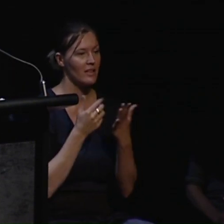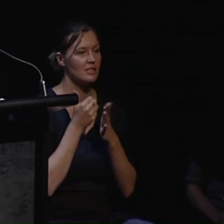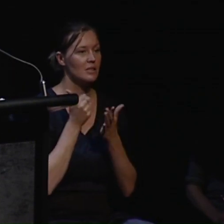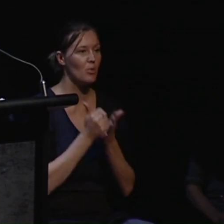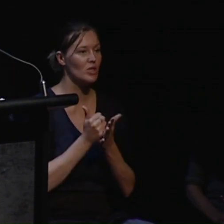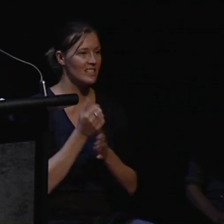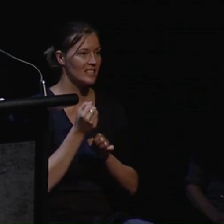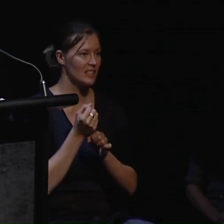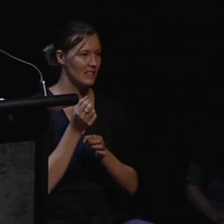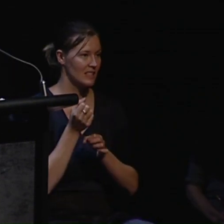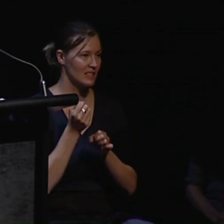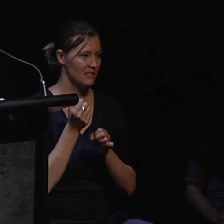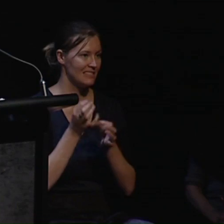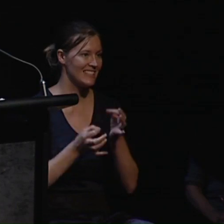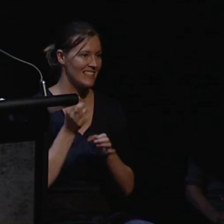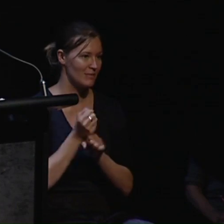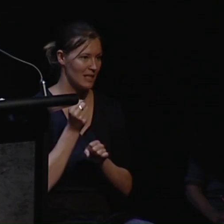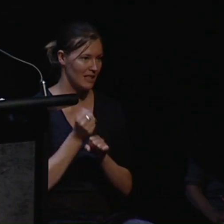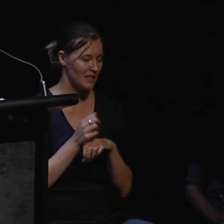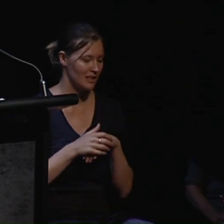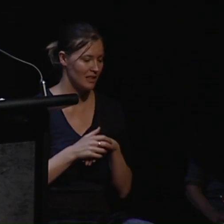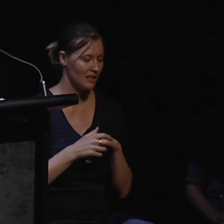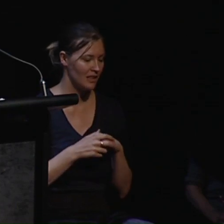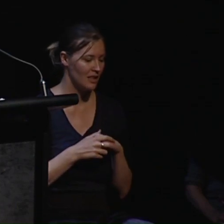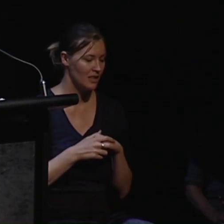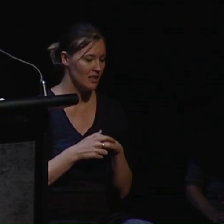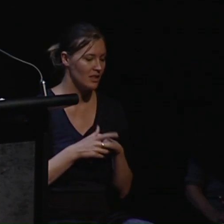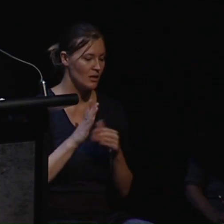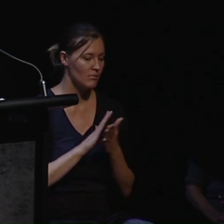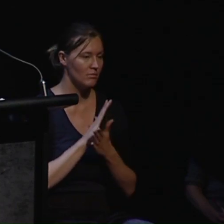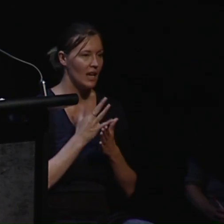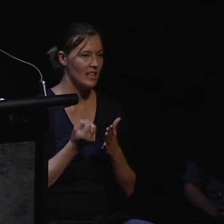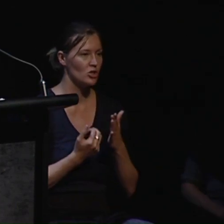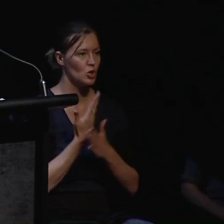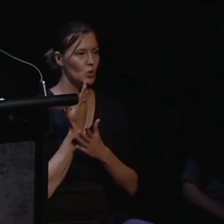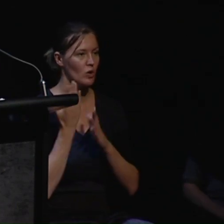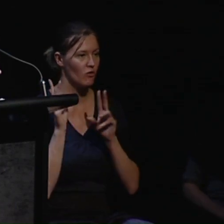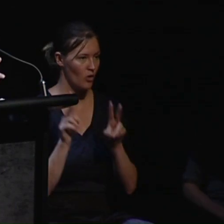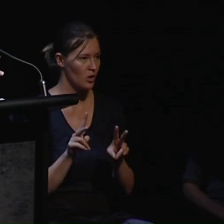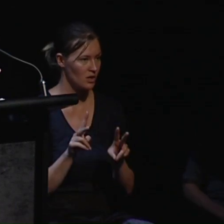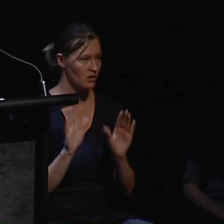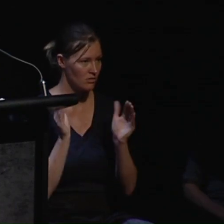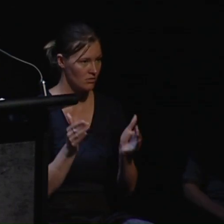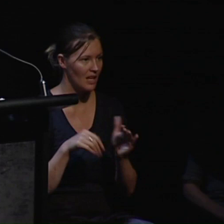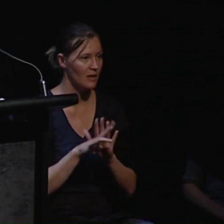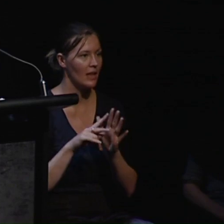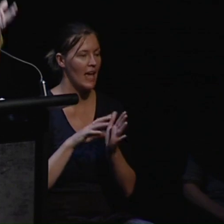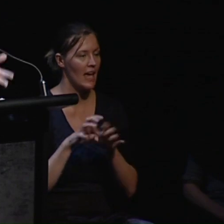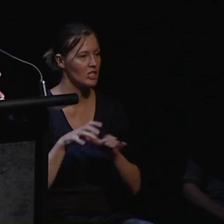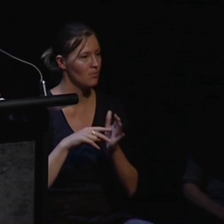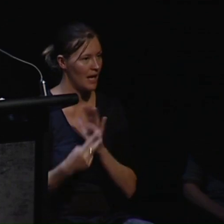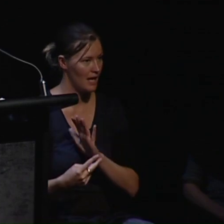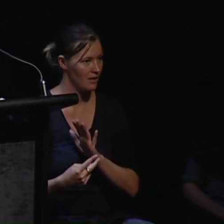making indicating that it warrants a new and specific focus in the plan of action which I expect is the